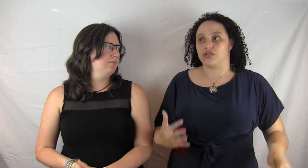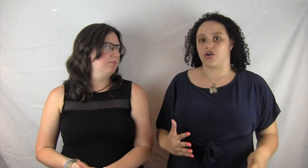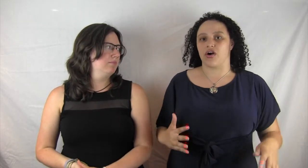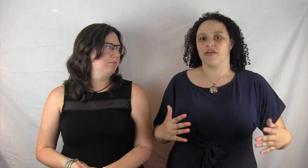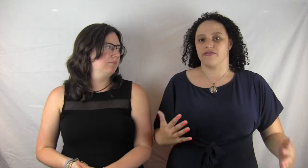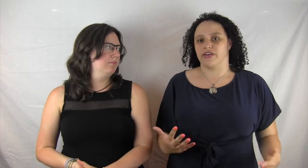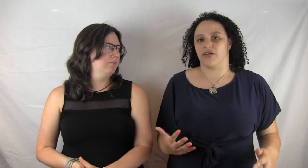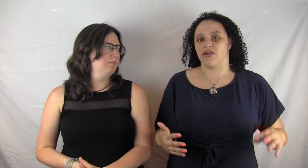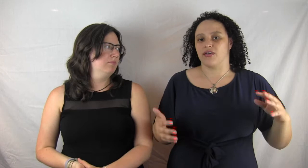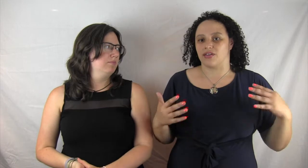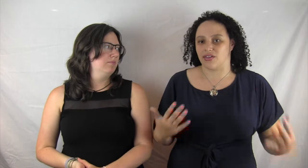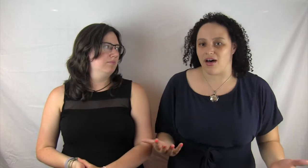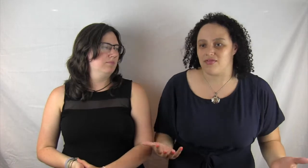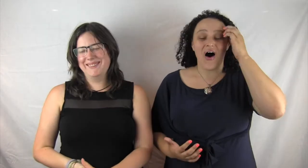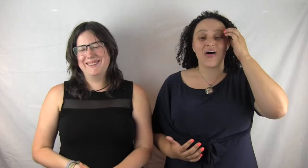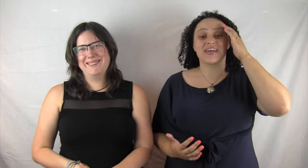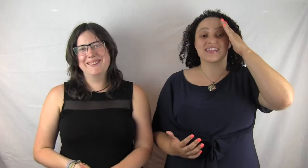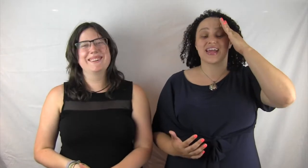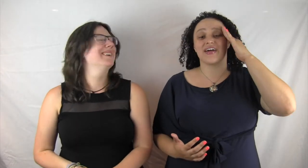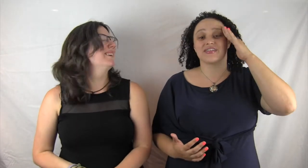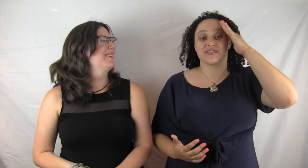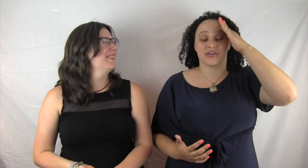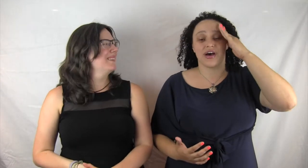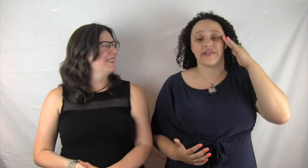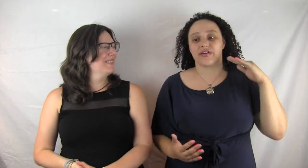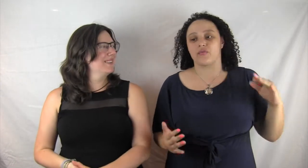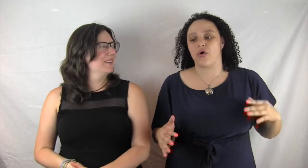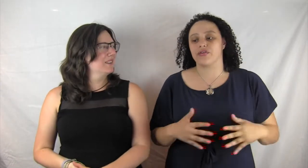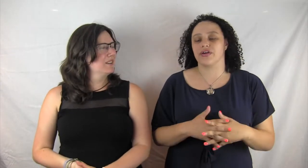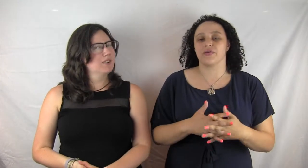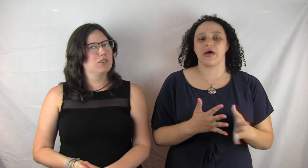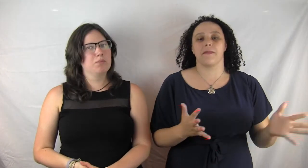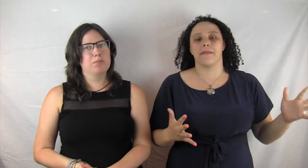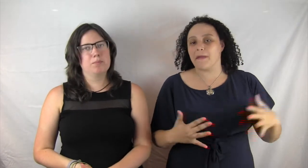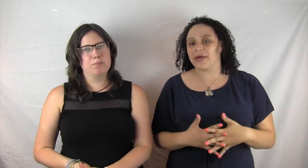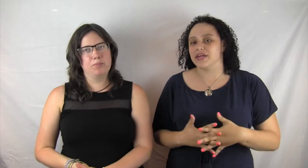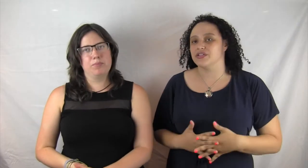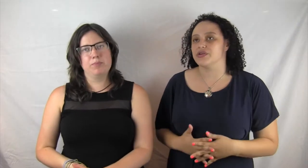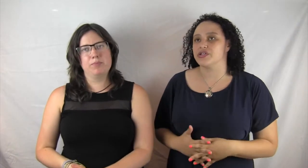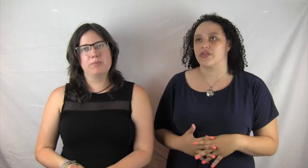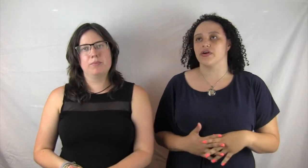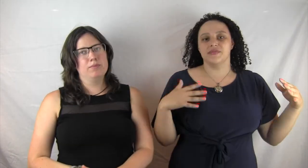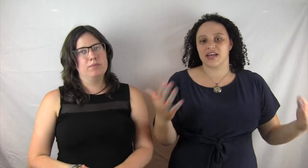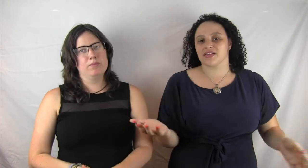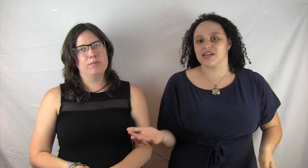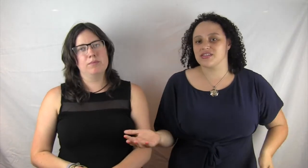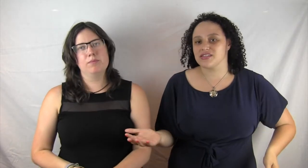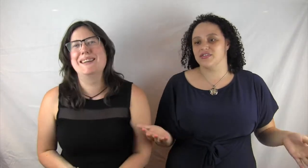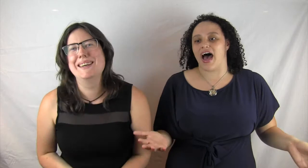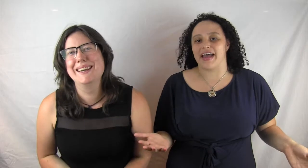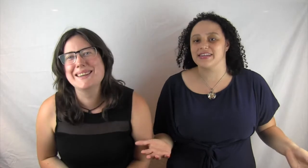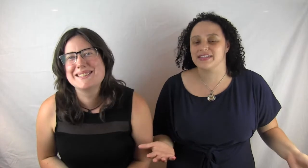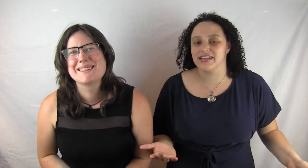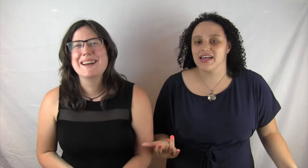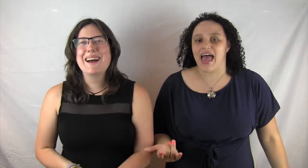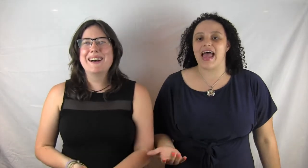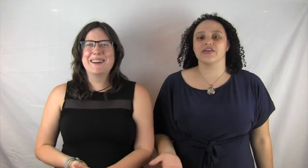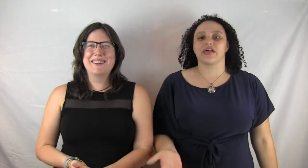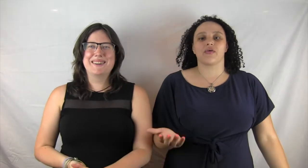star feel love. All these characters are kind of like wandering around, bumping into each other. Nicholas dies and you're like,